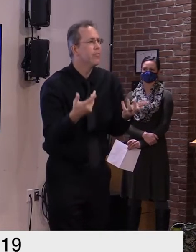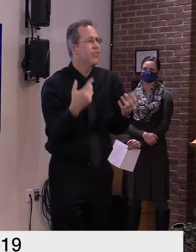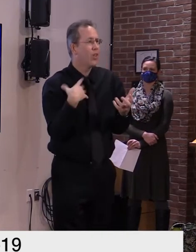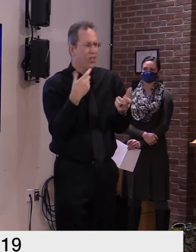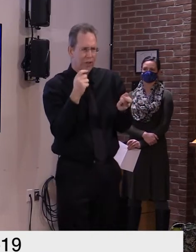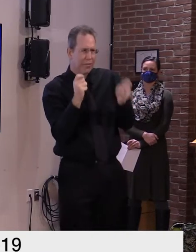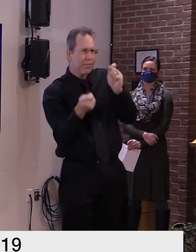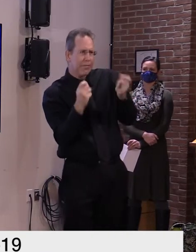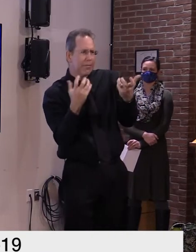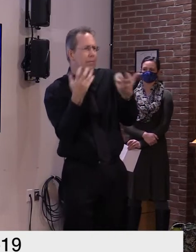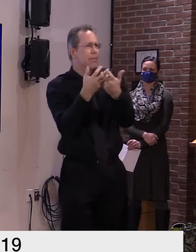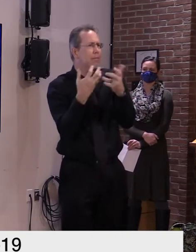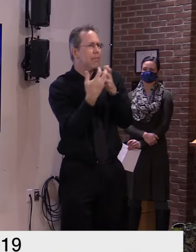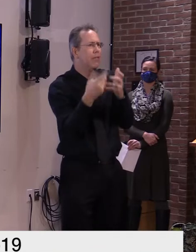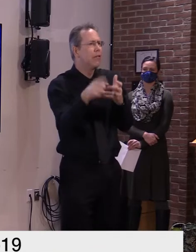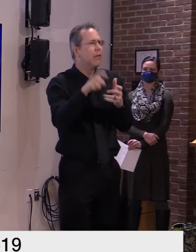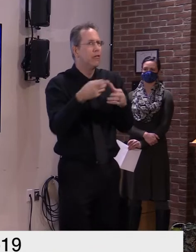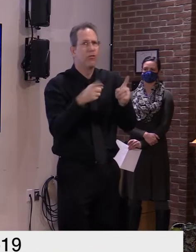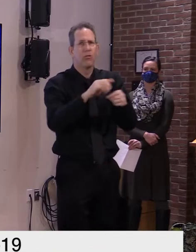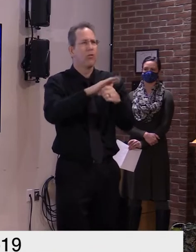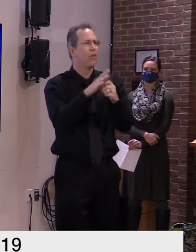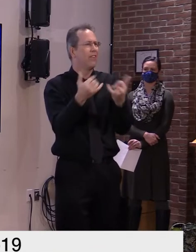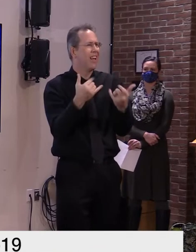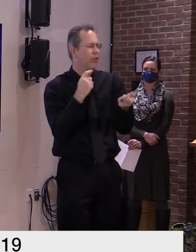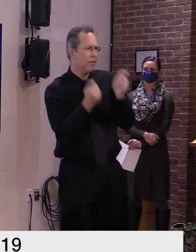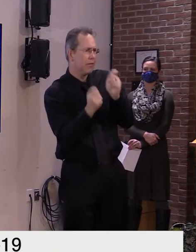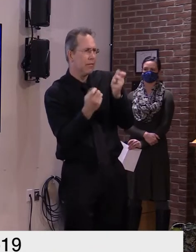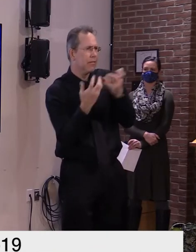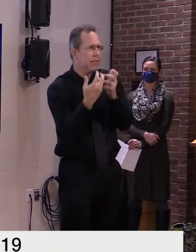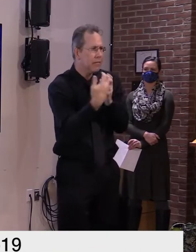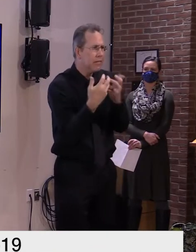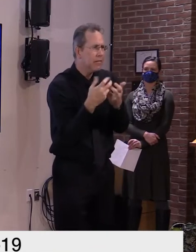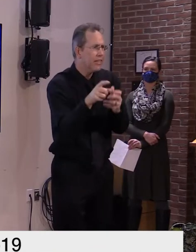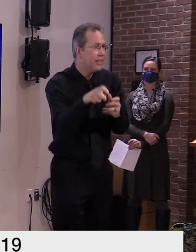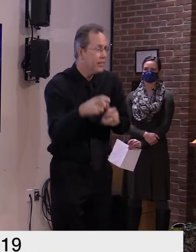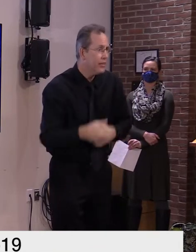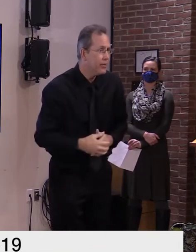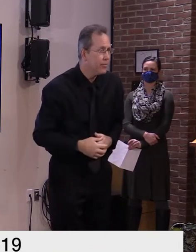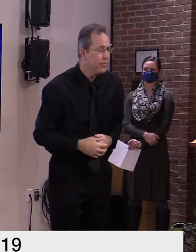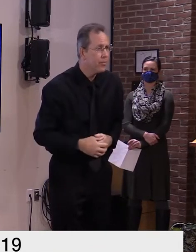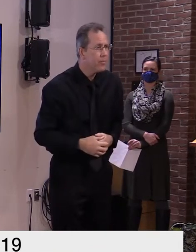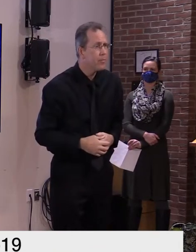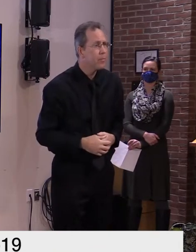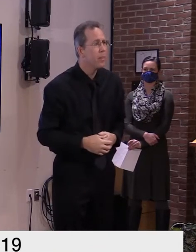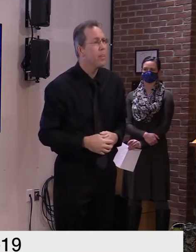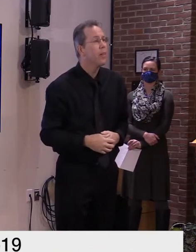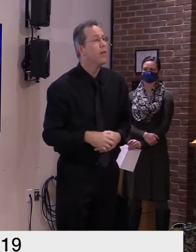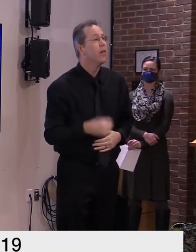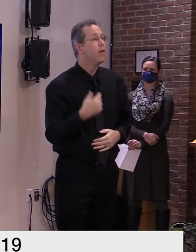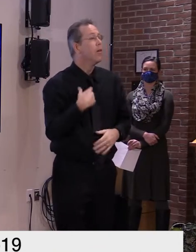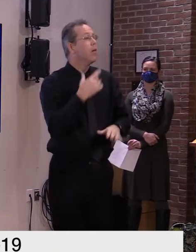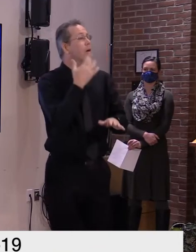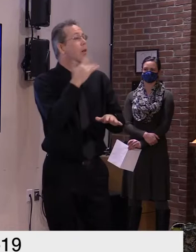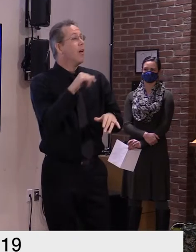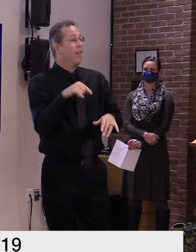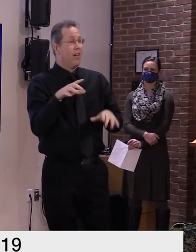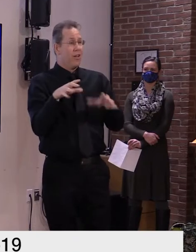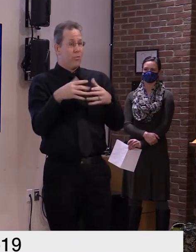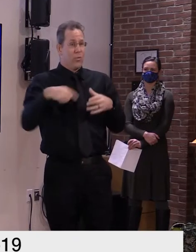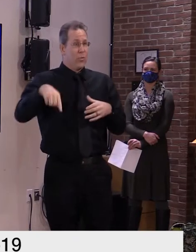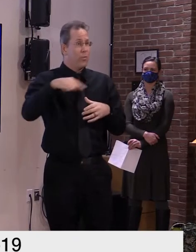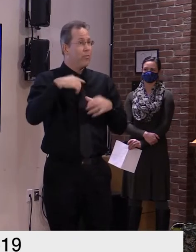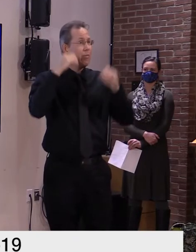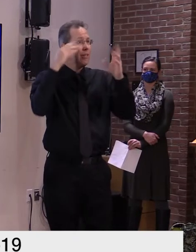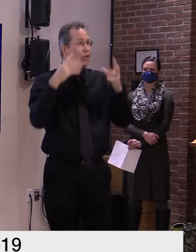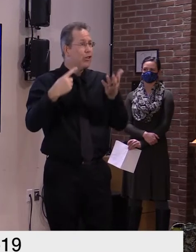flexible offerings in order to meet student need in the context of the pandemic luckily this is a group of educators and leaders who are used to